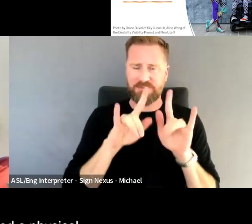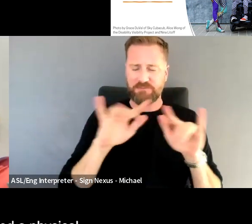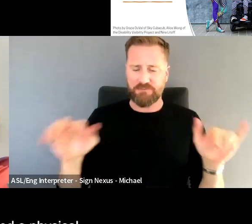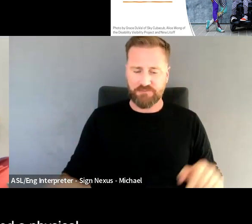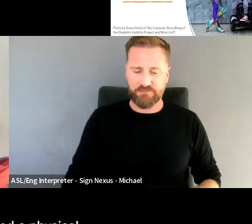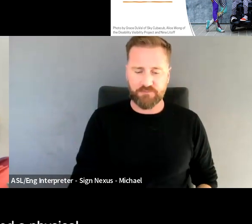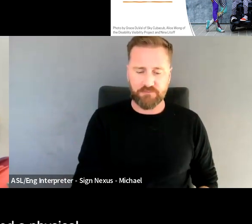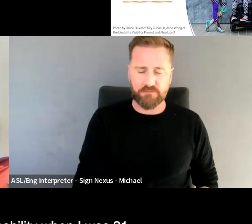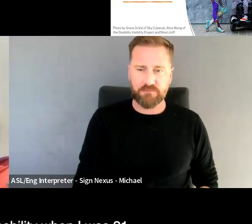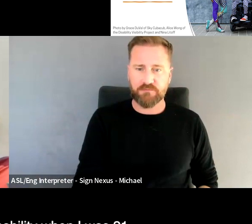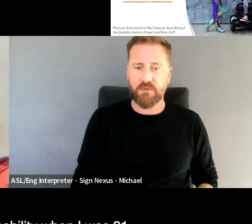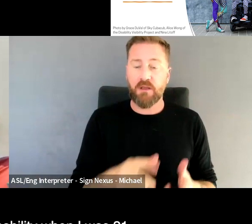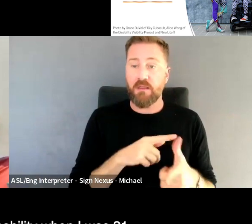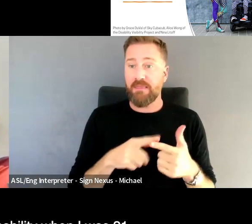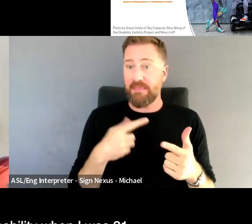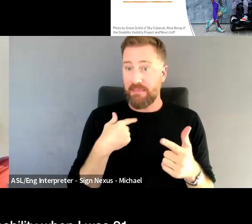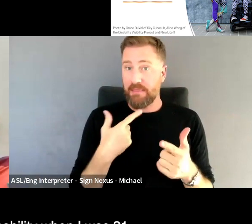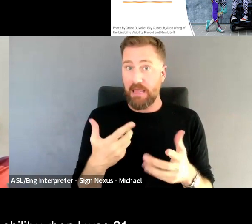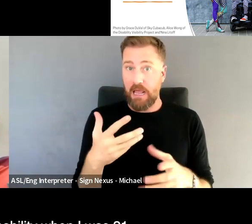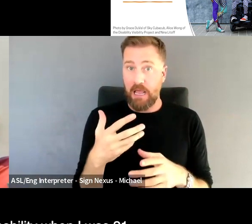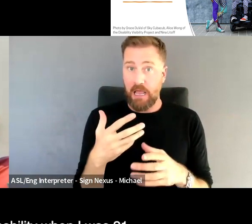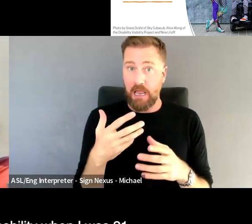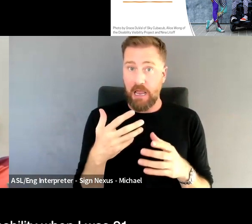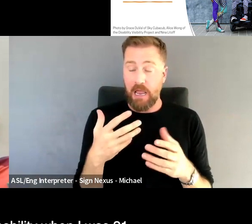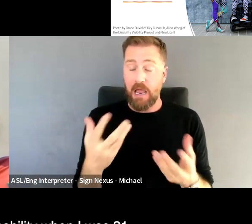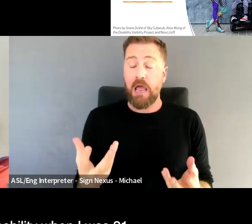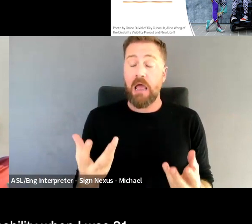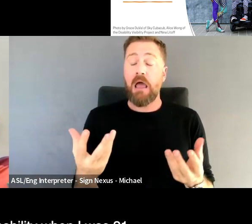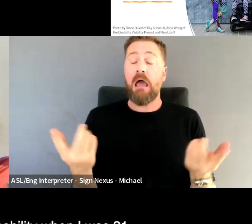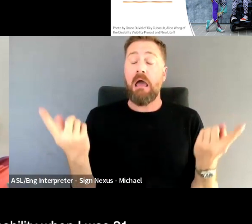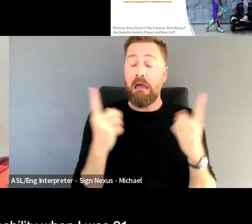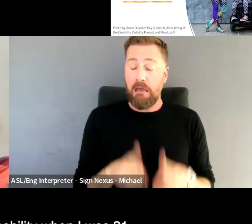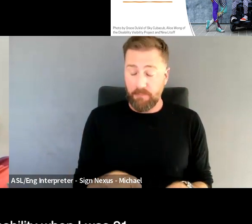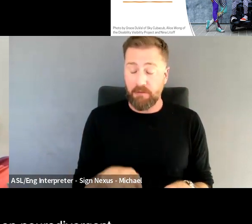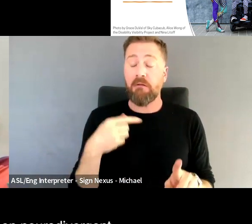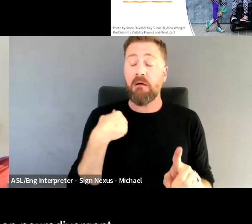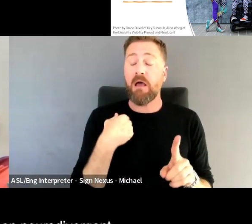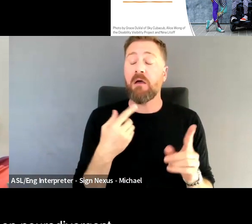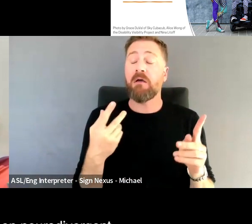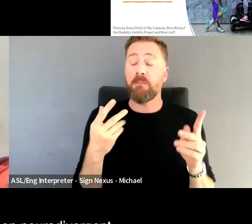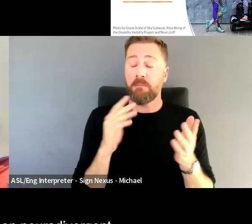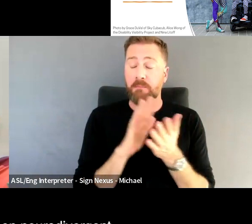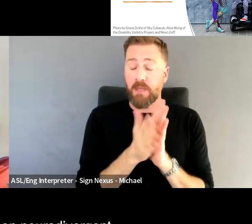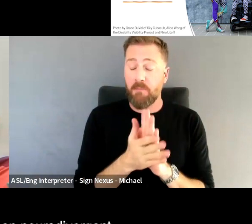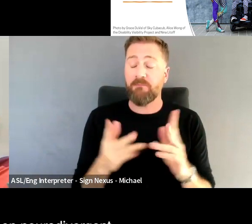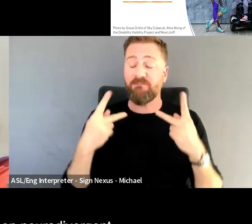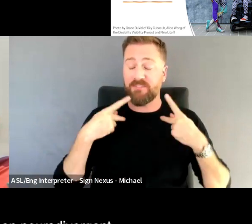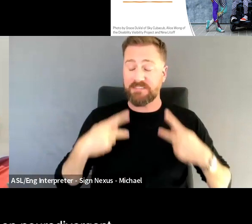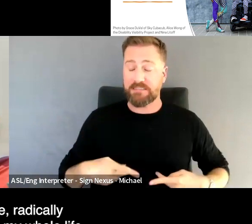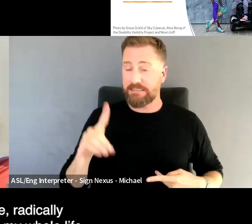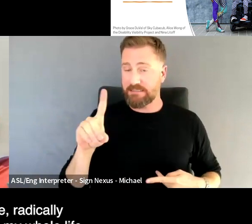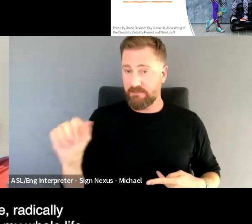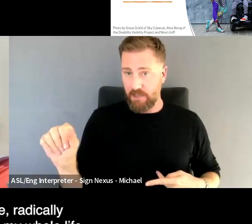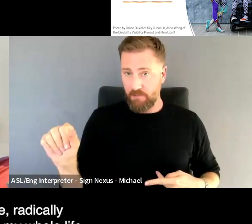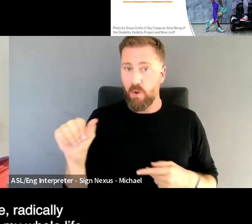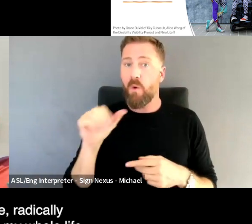more physical disability when I was 21. I had always been neurodivergent